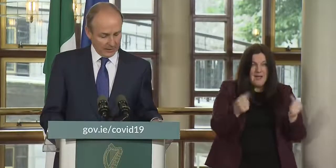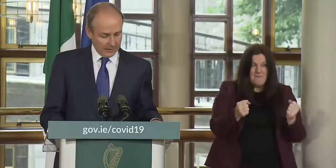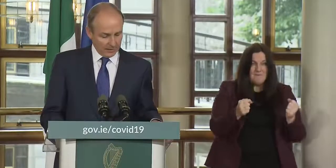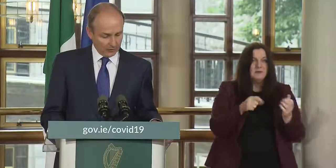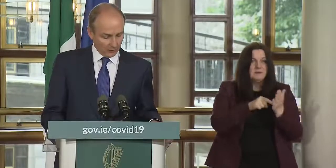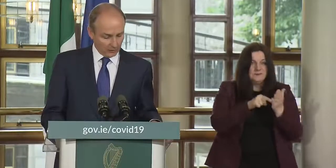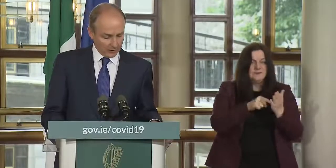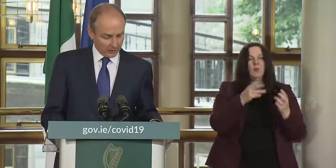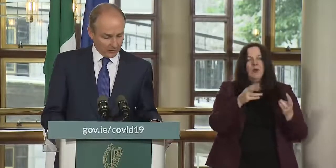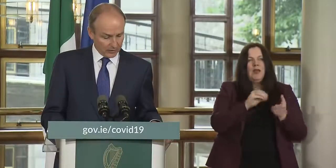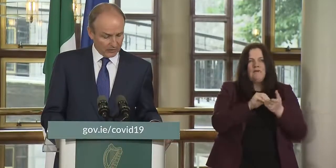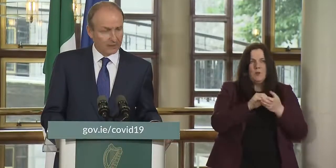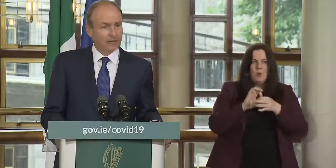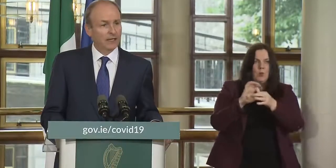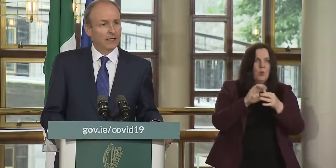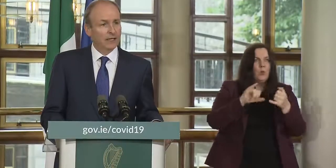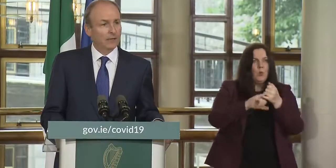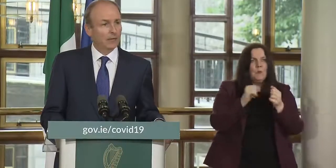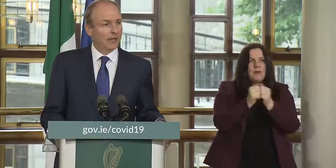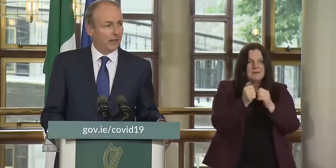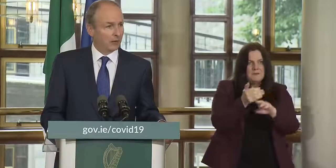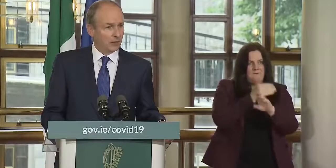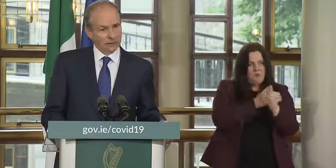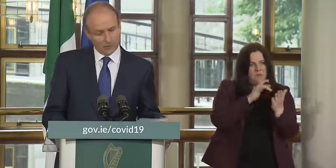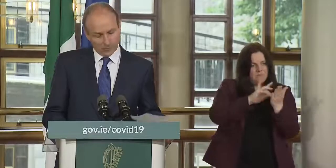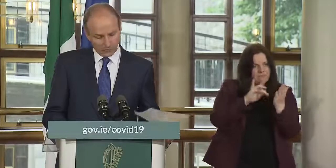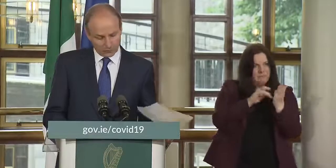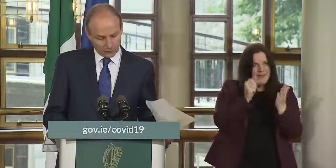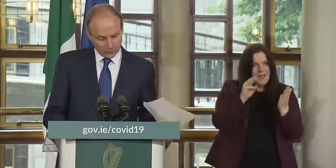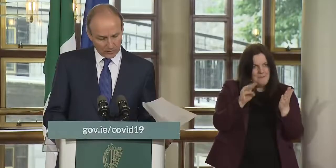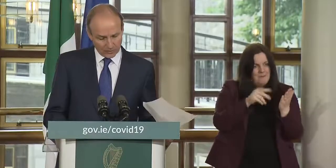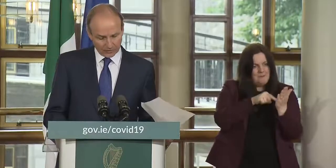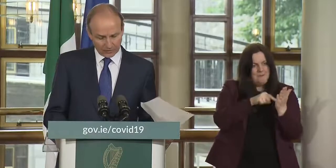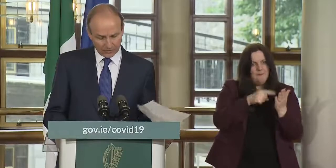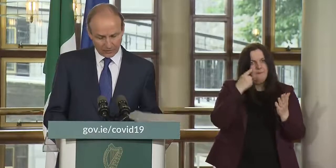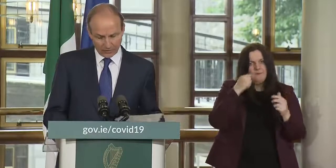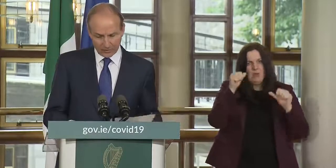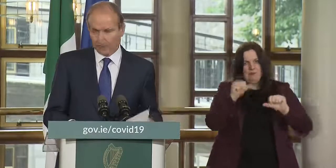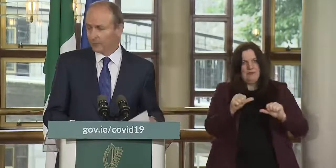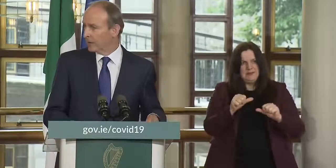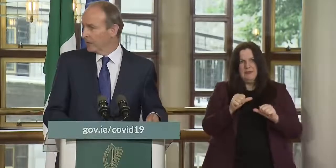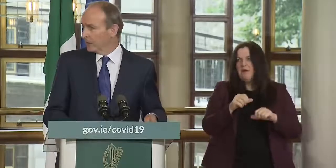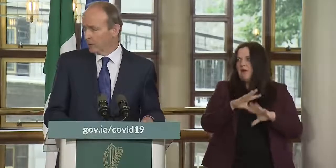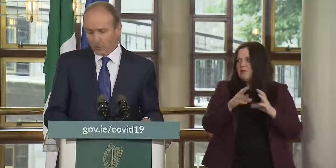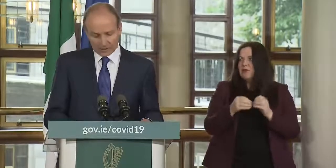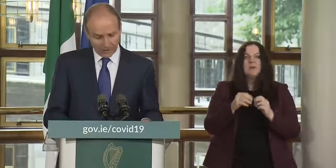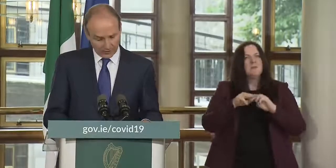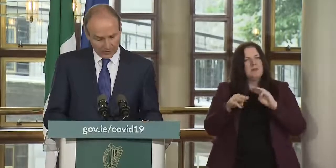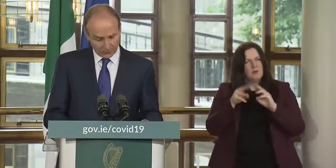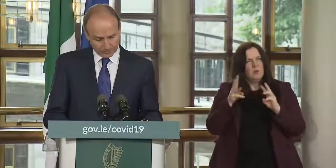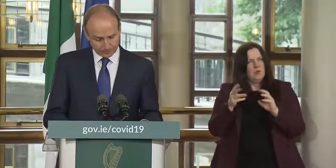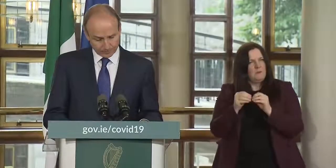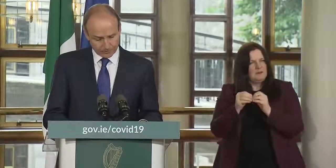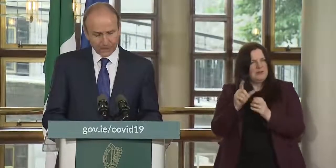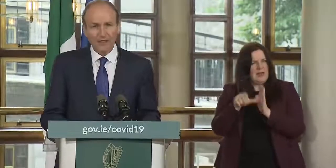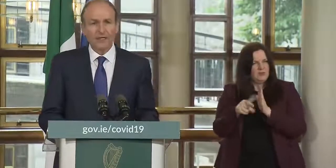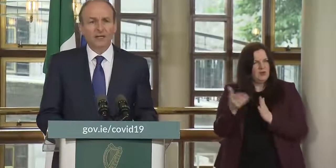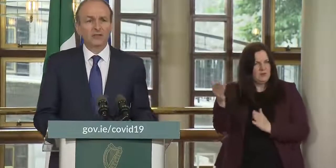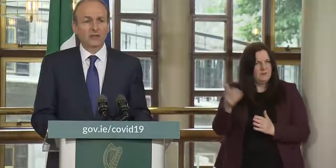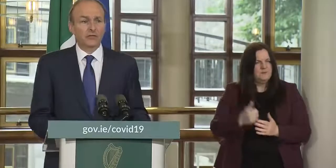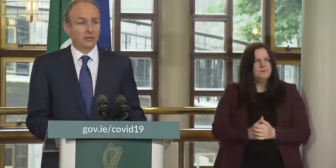health health that has also been agreed and that and the minister will comment on that and somewhat later later